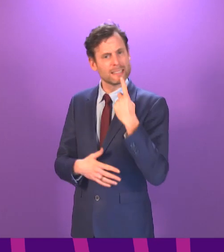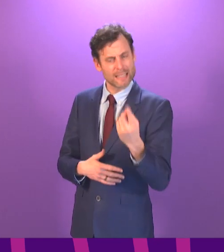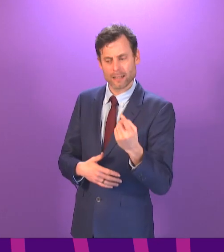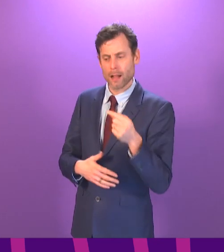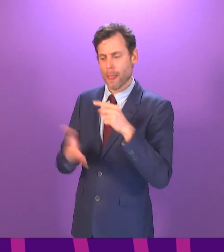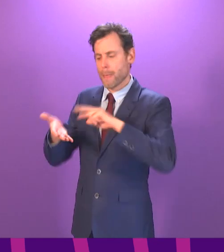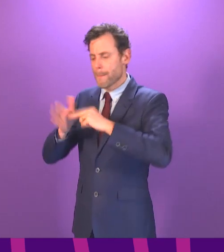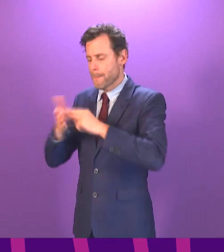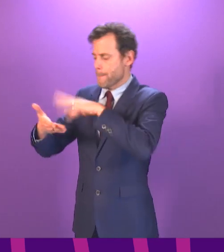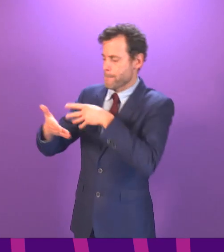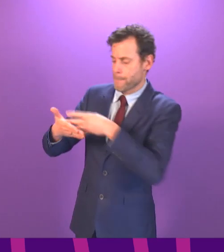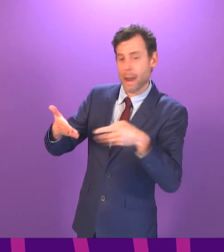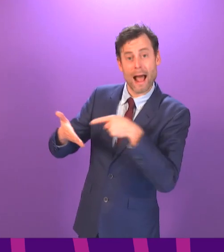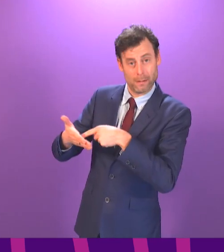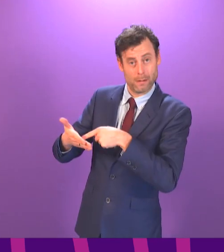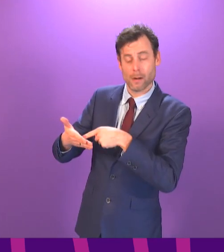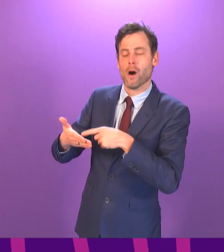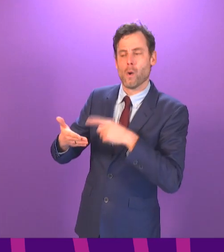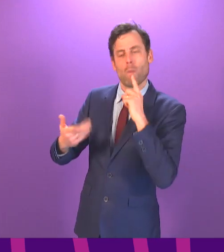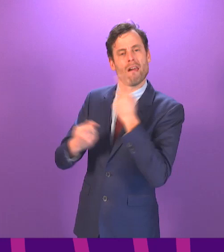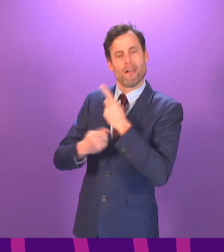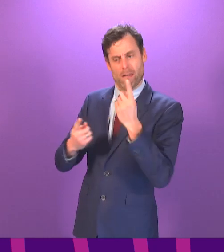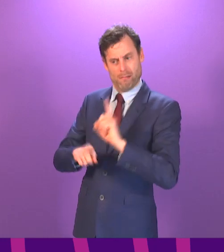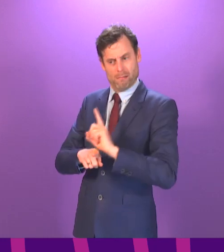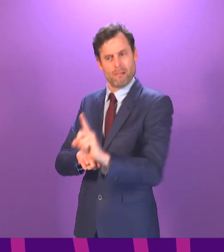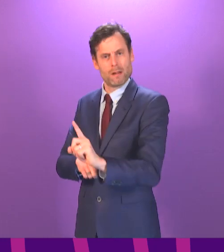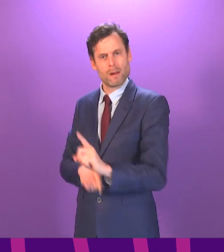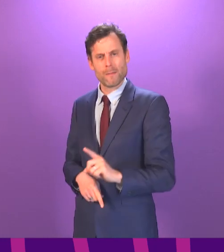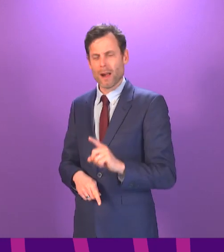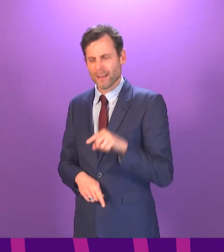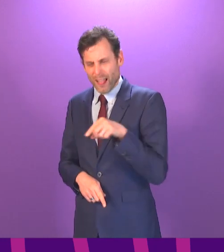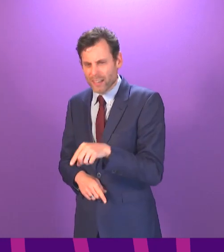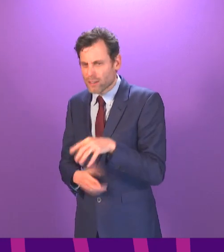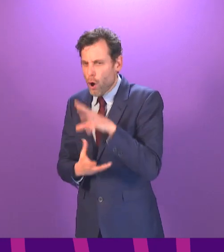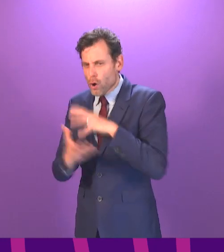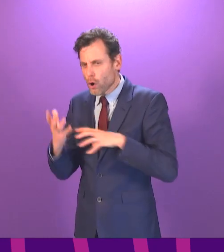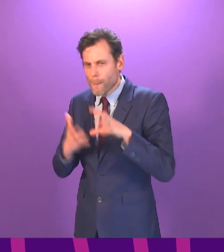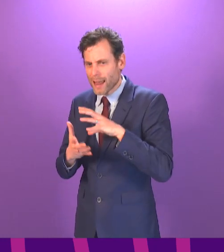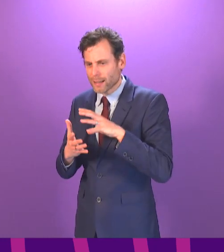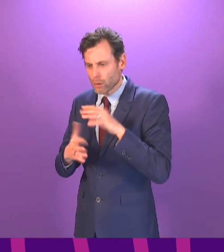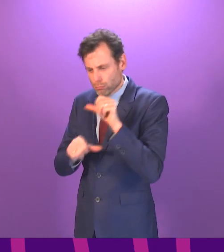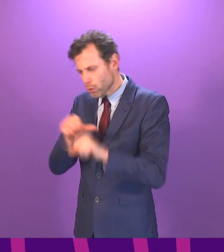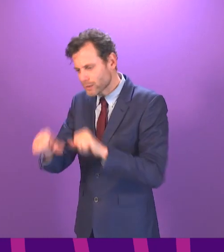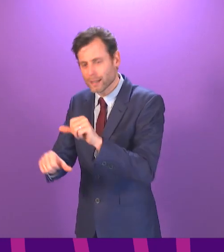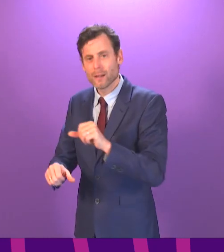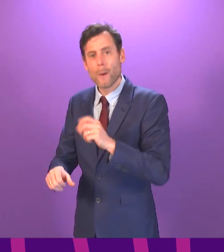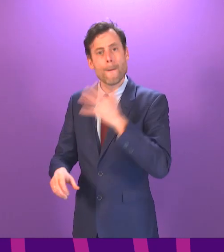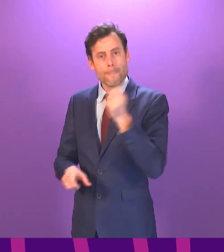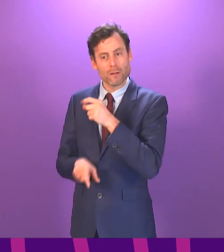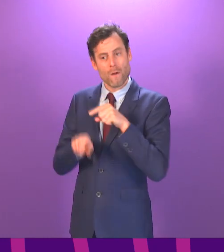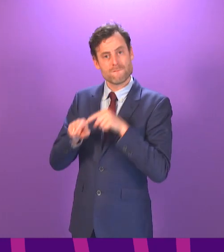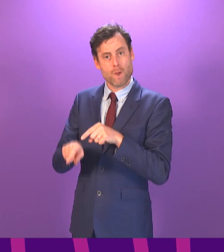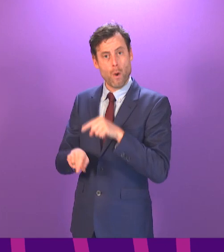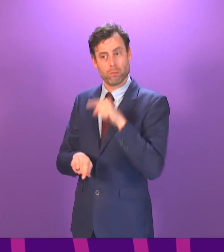With projects like this there are complex and as everybody knows at times lengthy planning and statutory processes that have to be